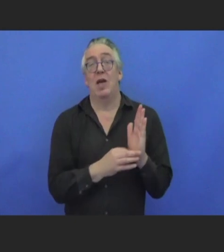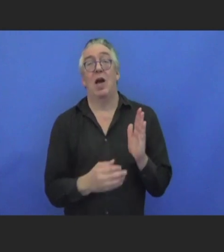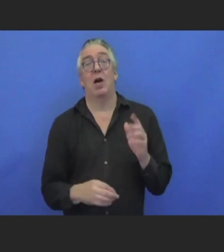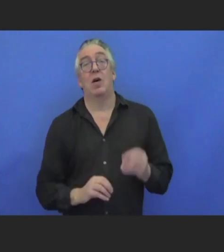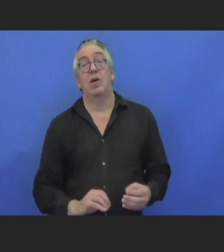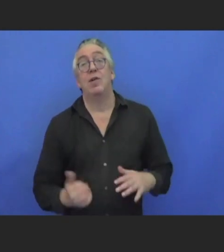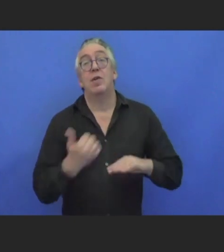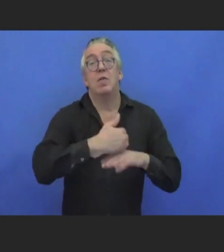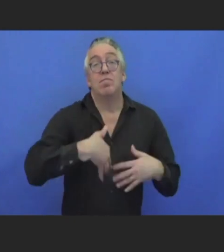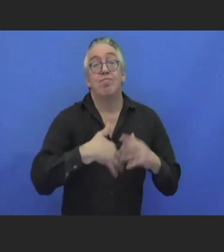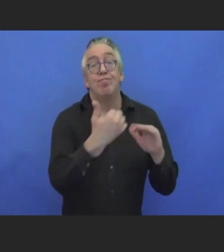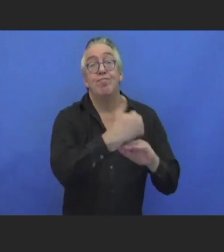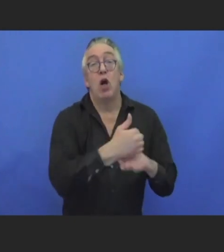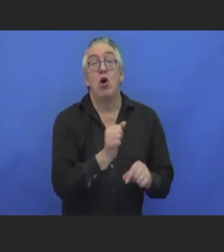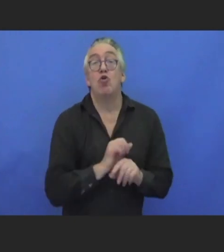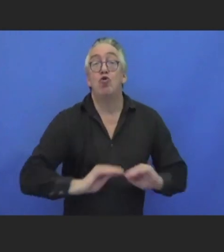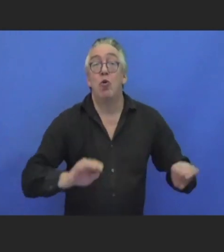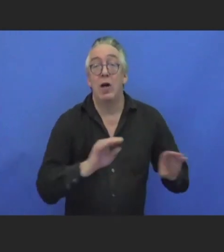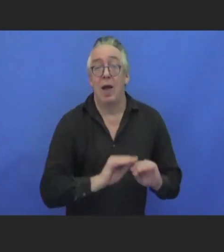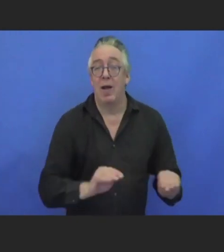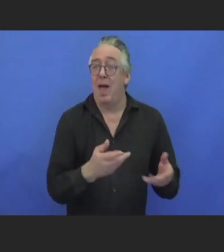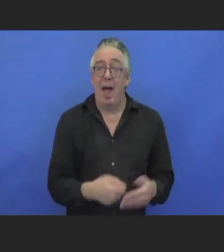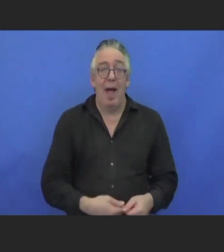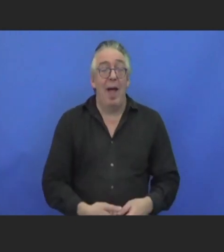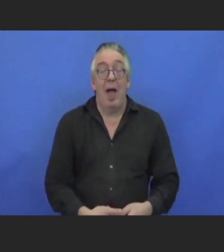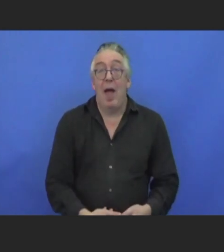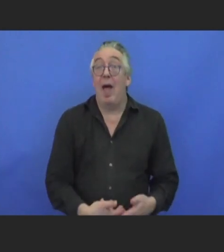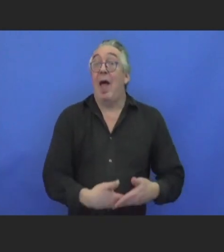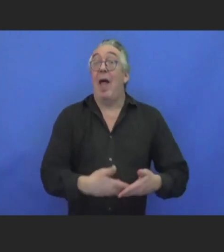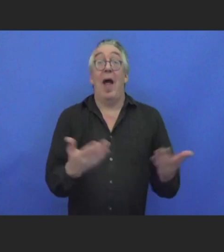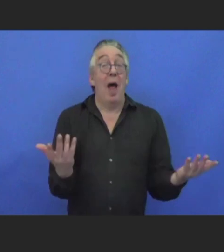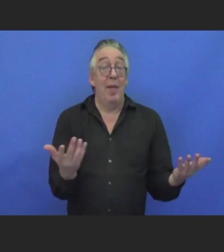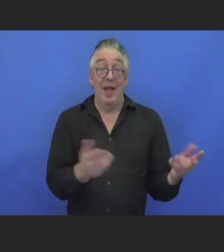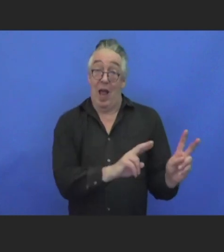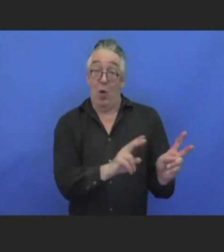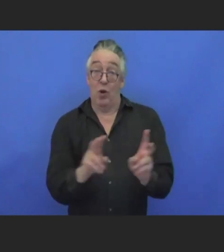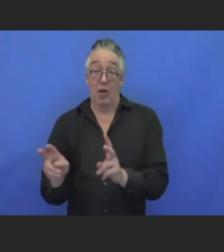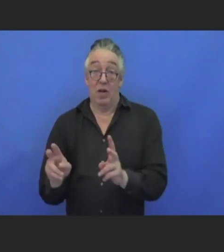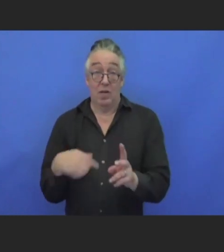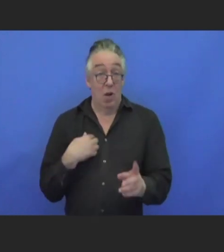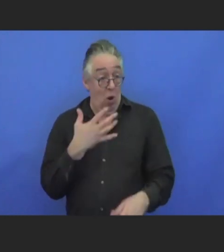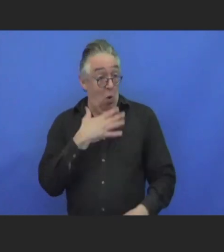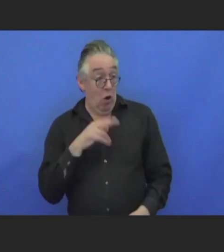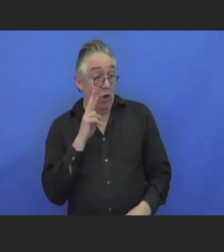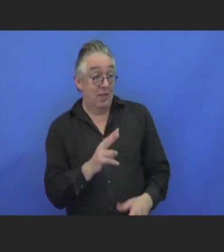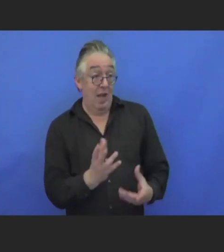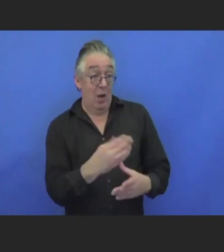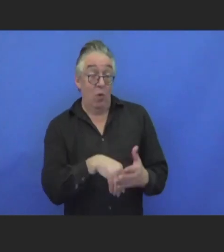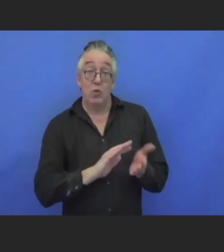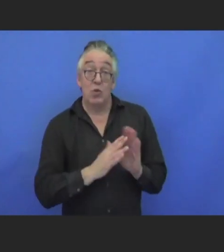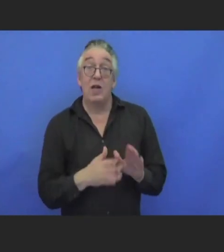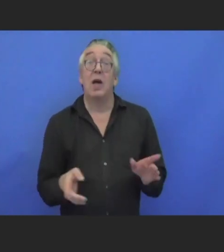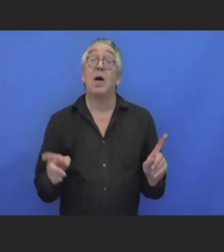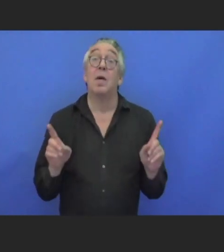at any areas which we are working towards inclusive society. But please